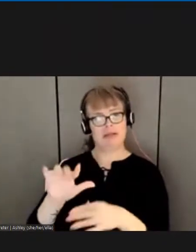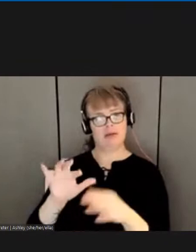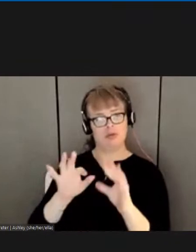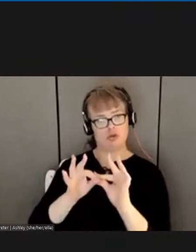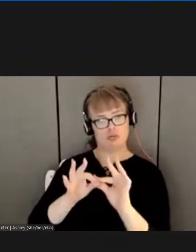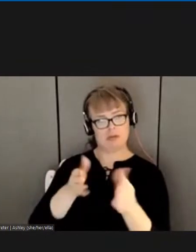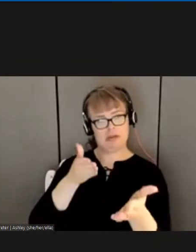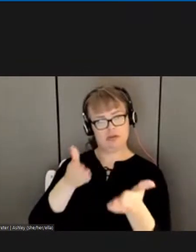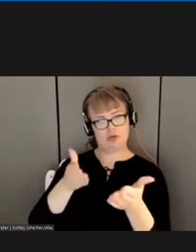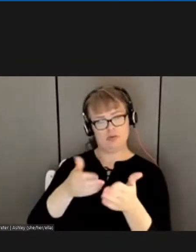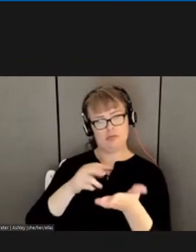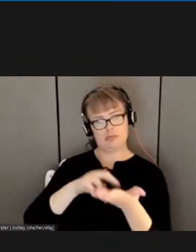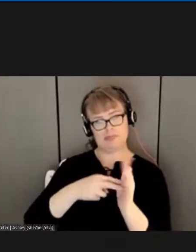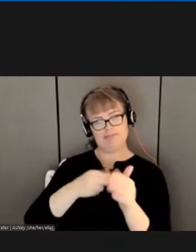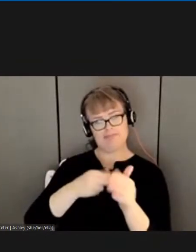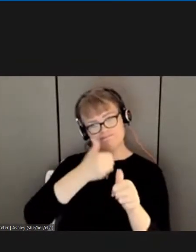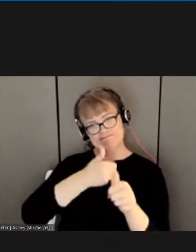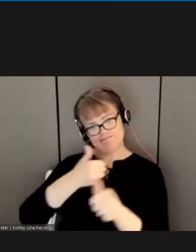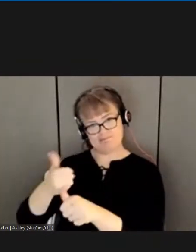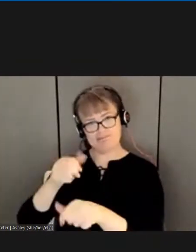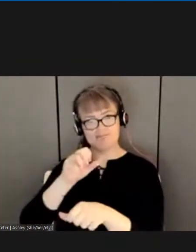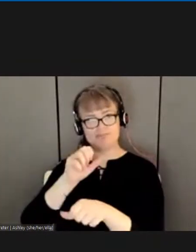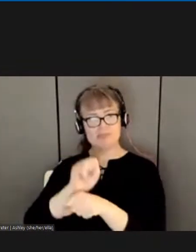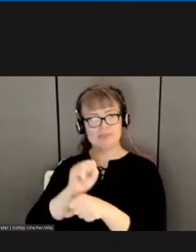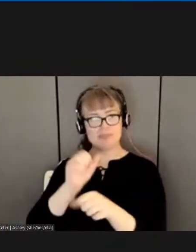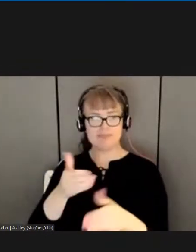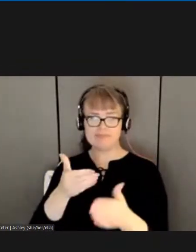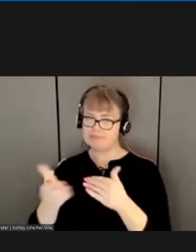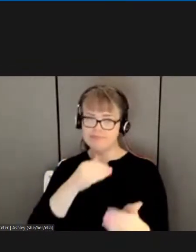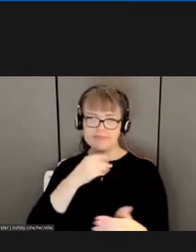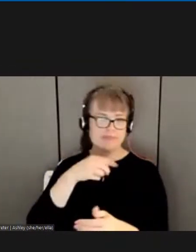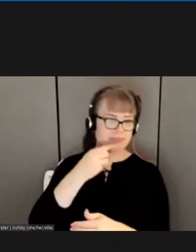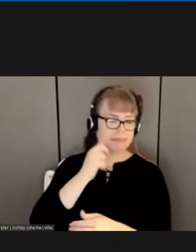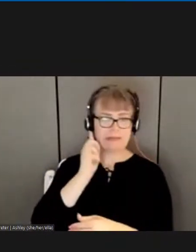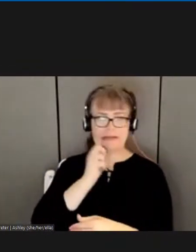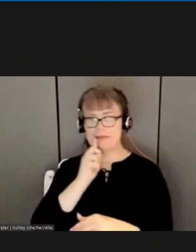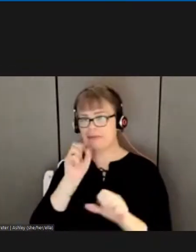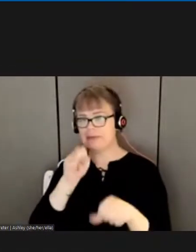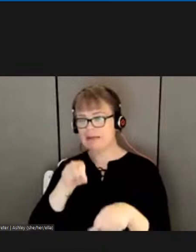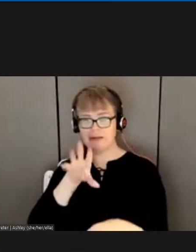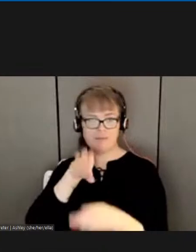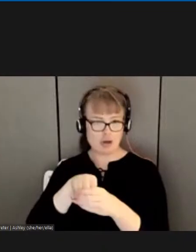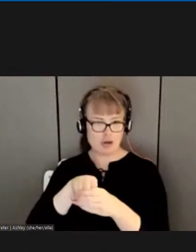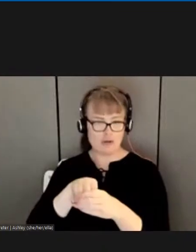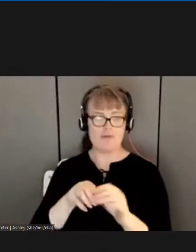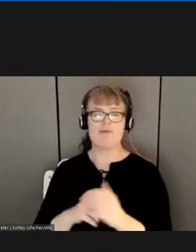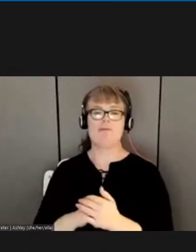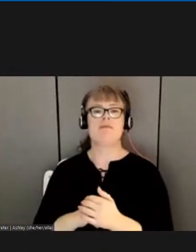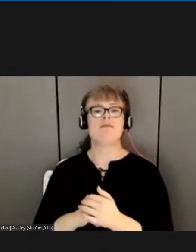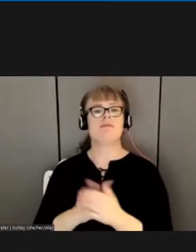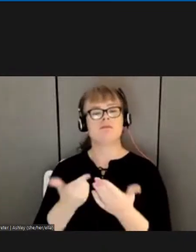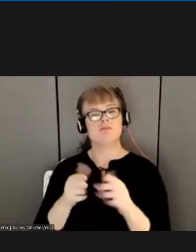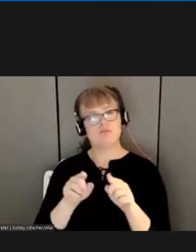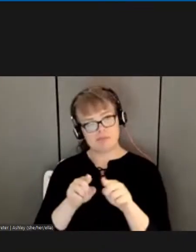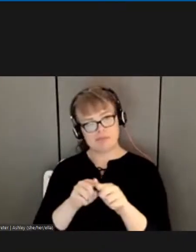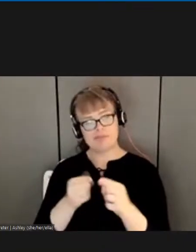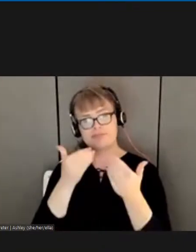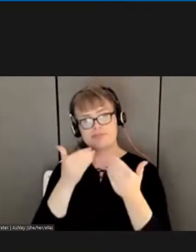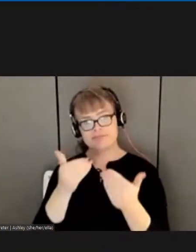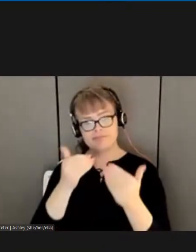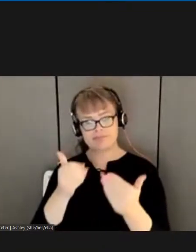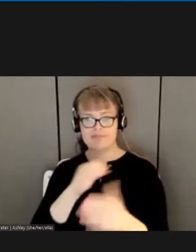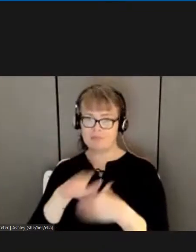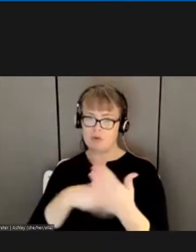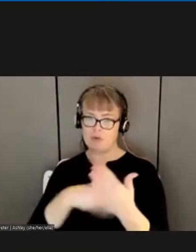are able to take participate in whatever it is we do let me also thank all of those who assisted us with this